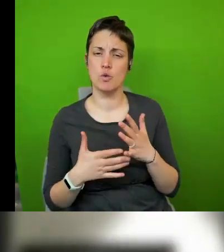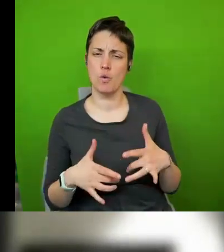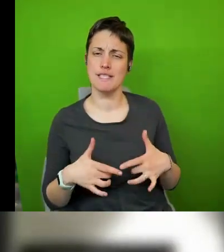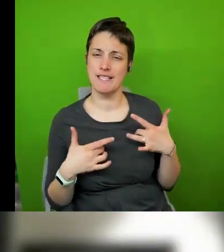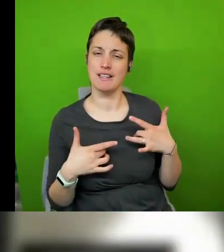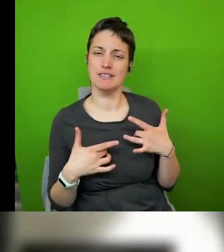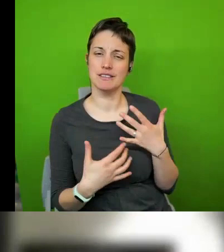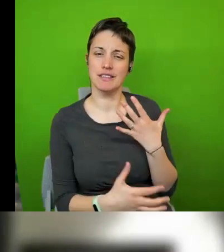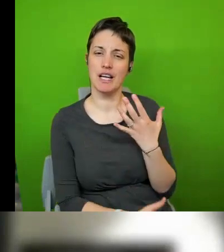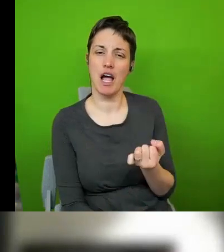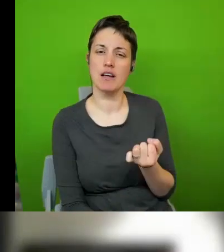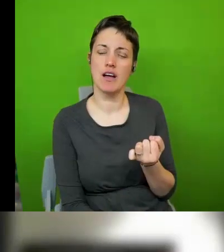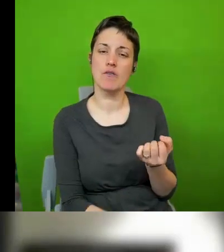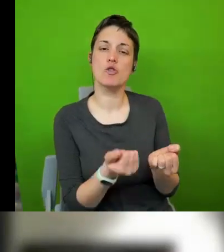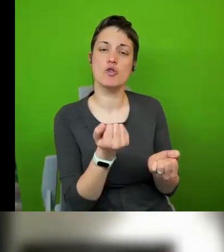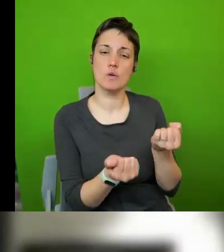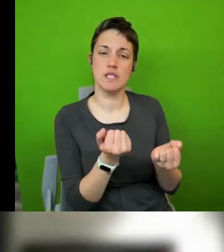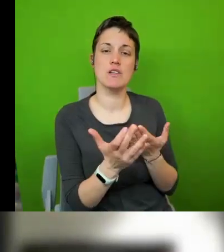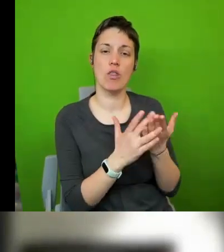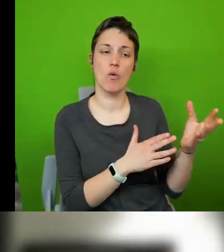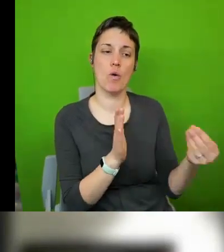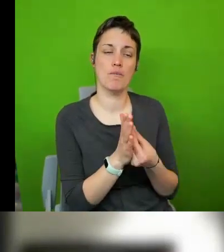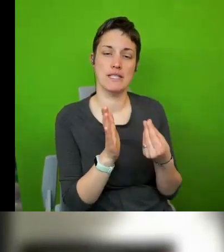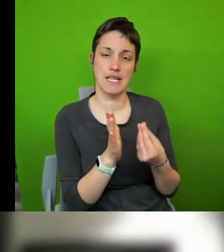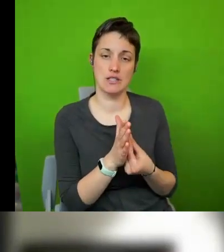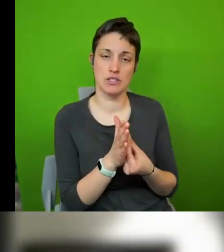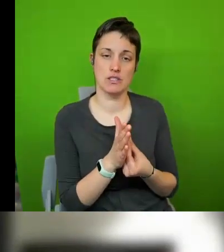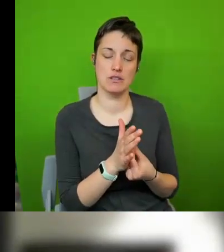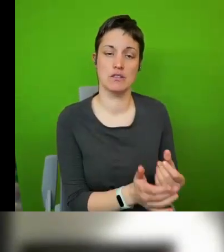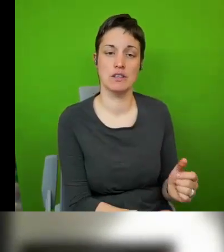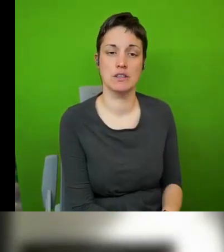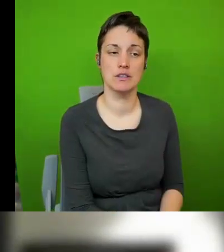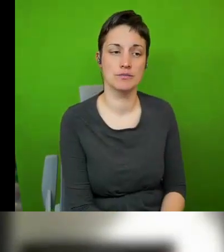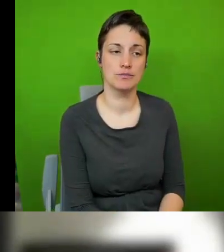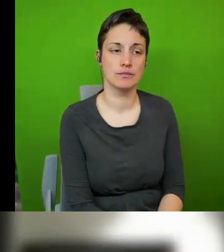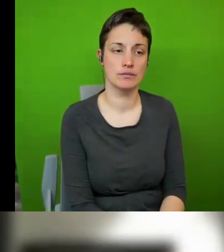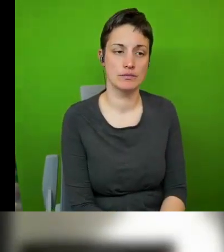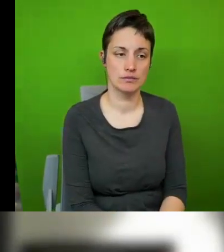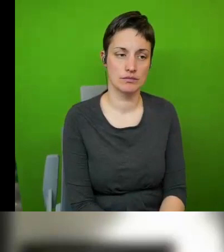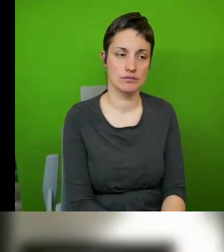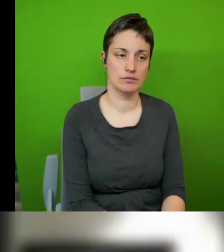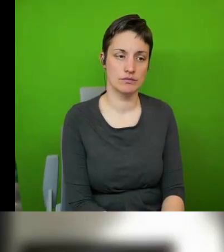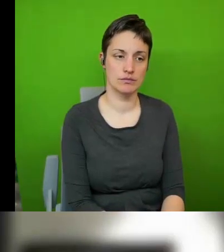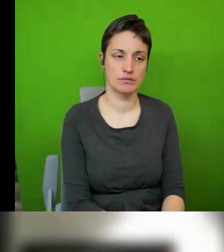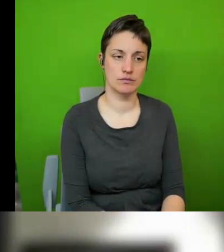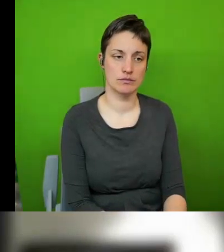about justice through the compensation system um